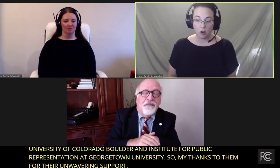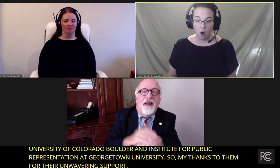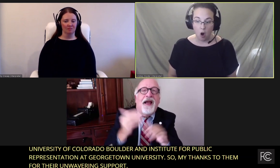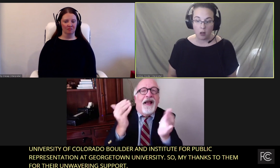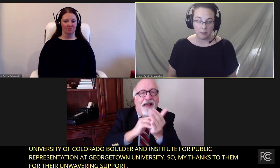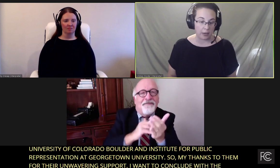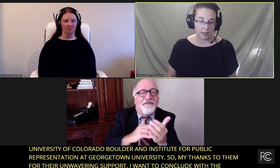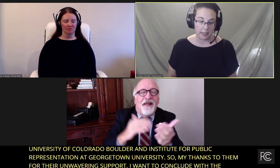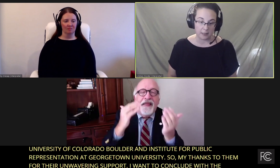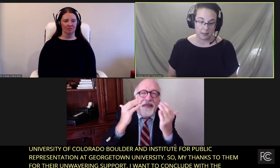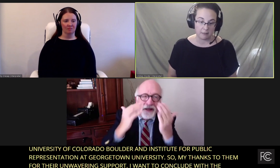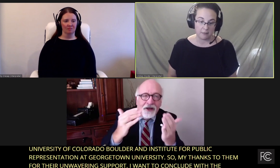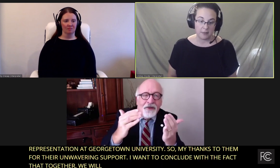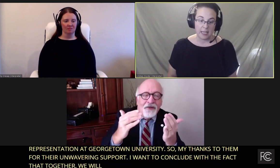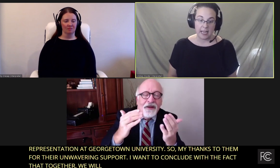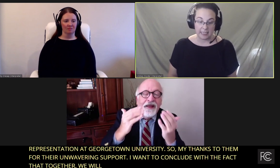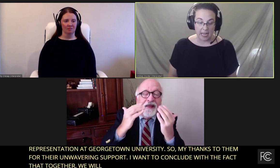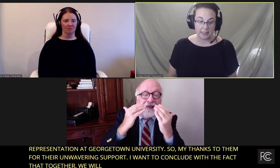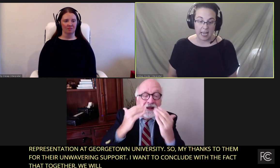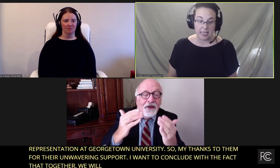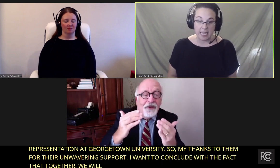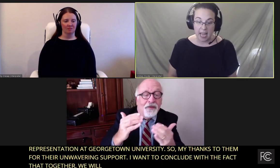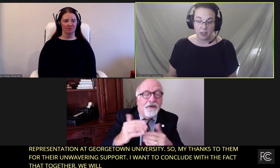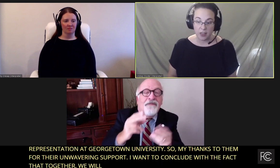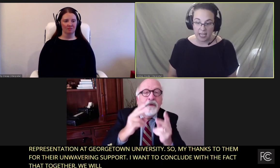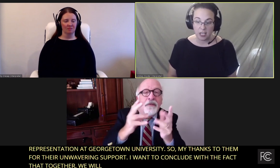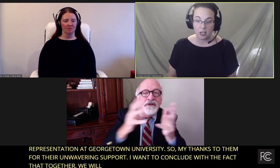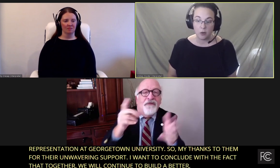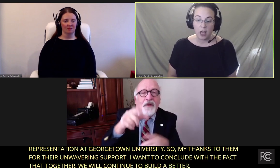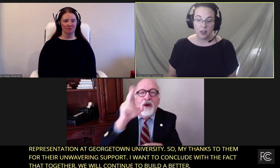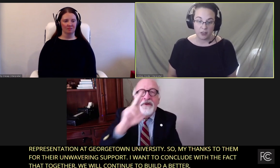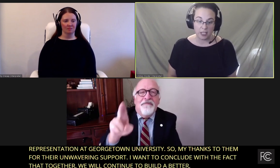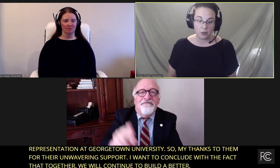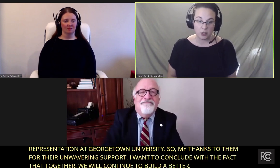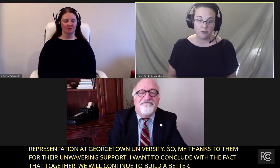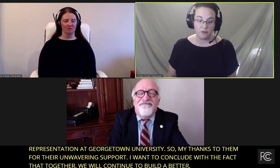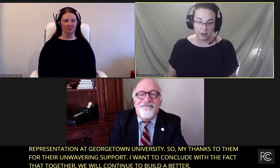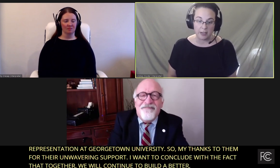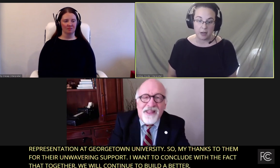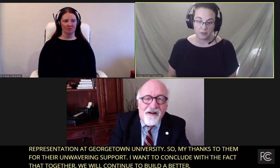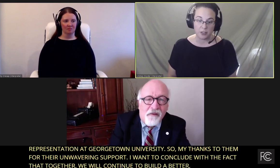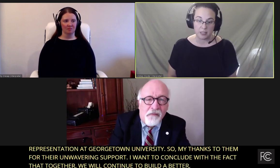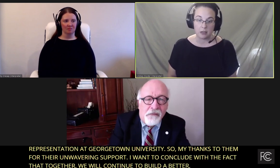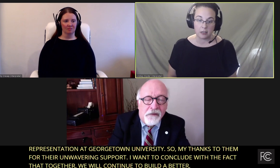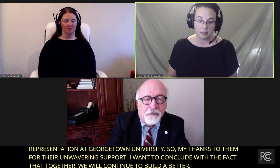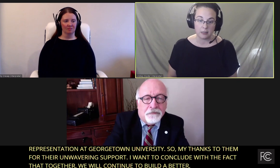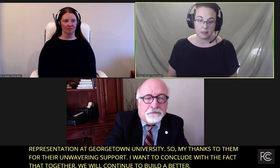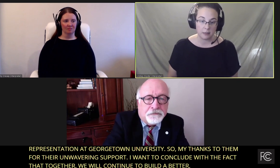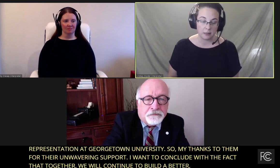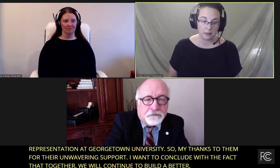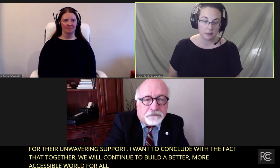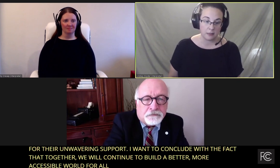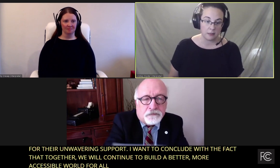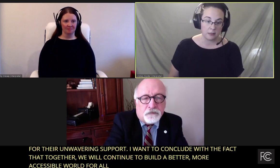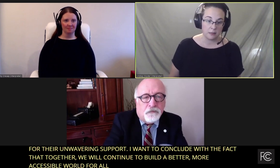world for all Americans. And I say again, thank you. Thank you so very much for this honor.